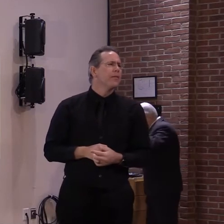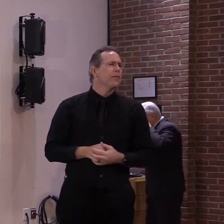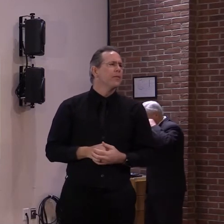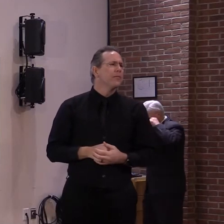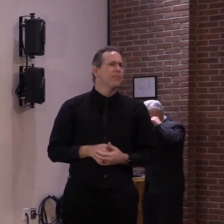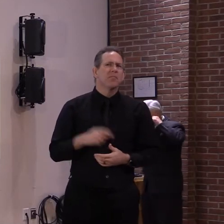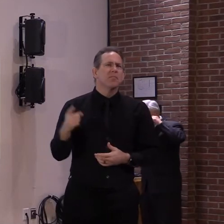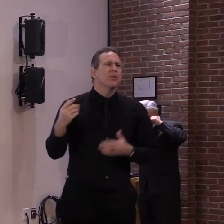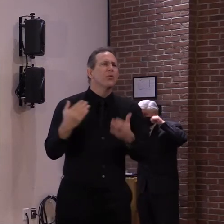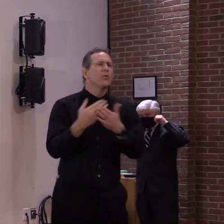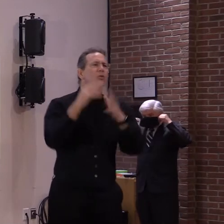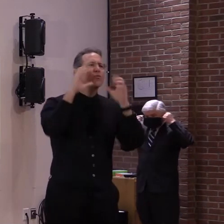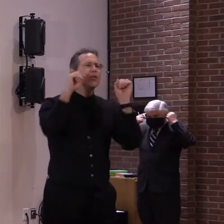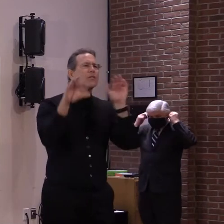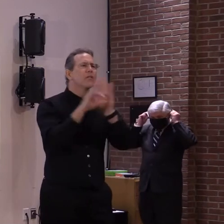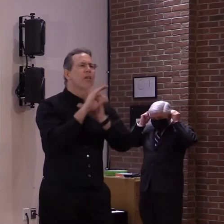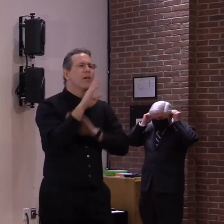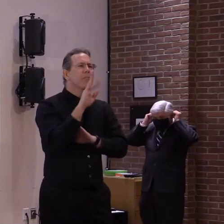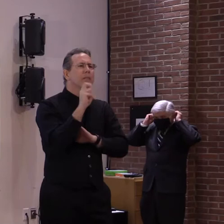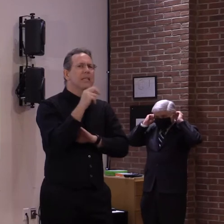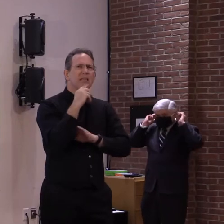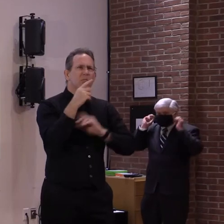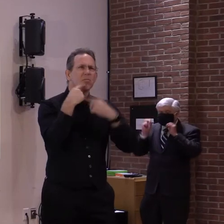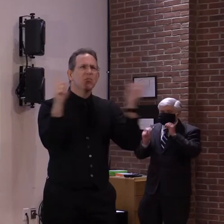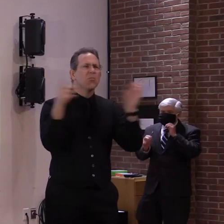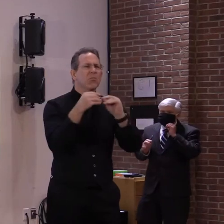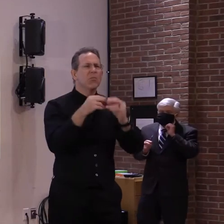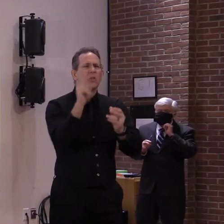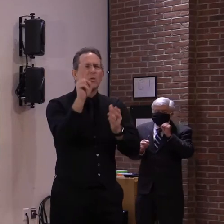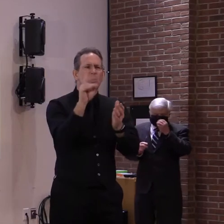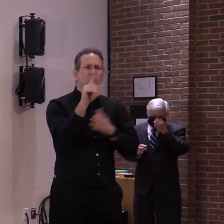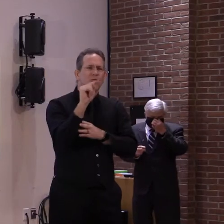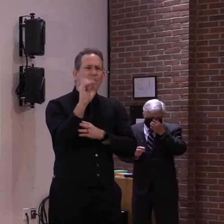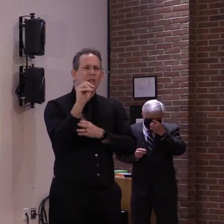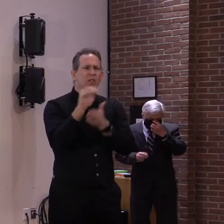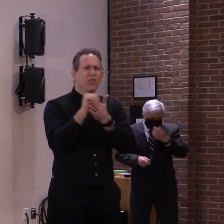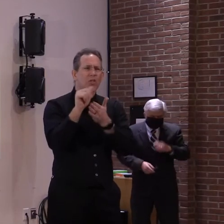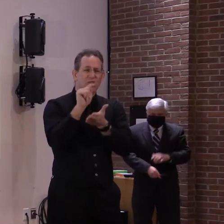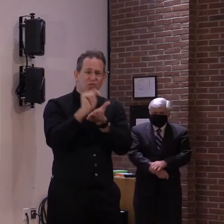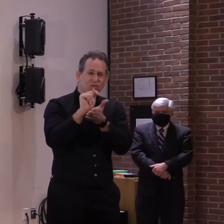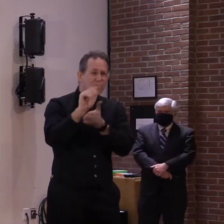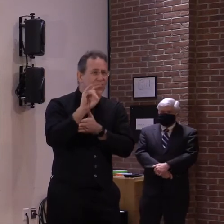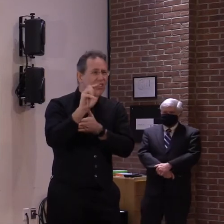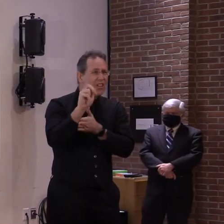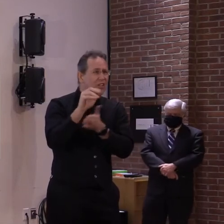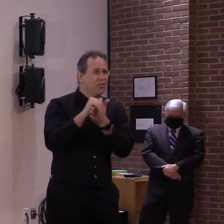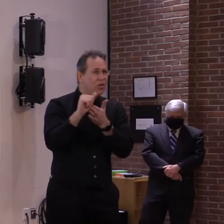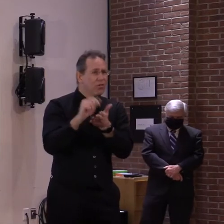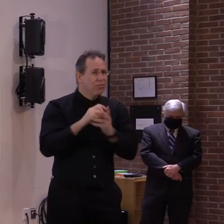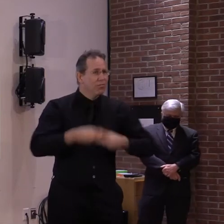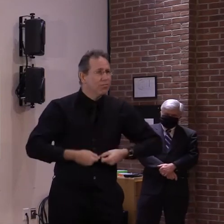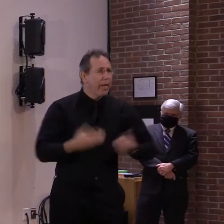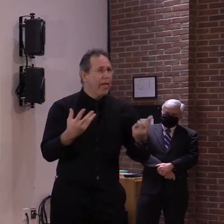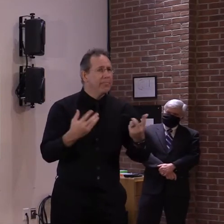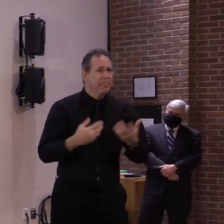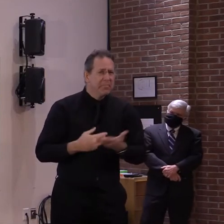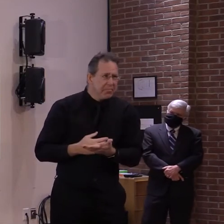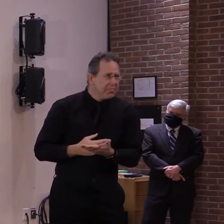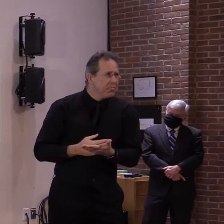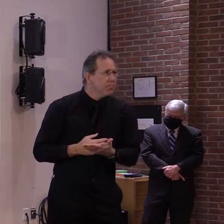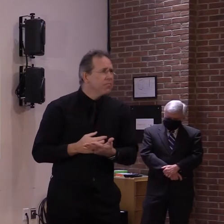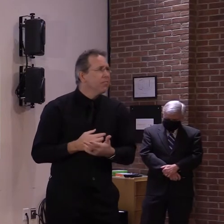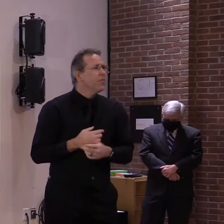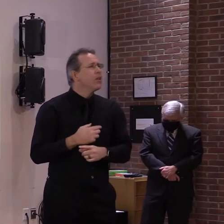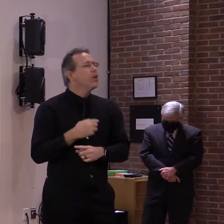package unveiled last night? Yeah, I was on a call yesterday afternoon with the National Governors Association, and we were briefed on